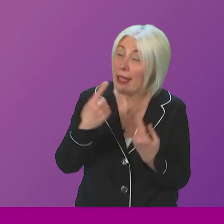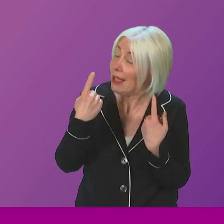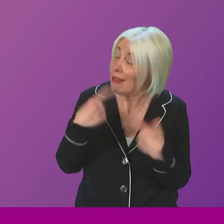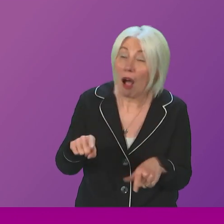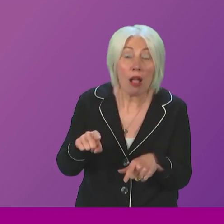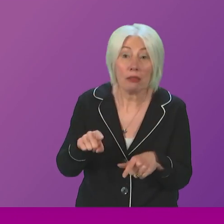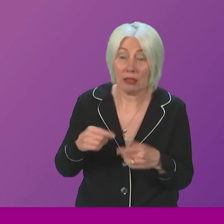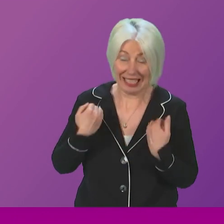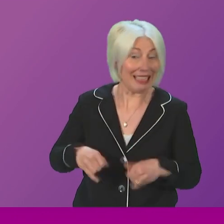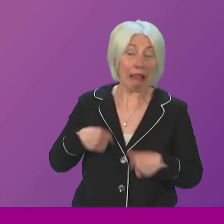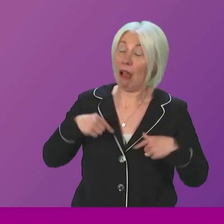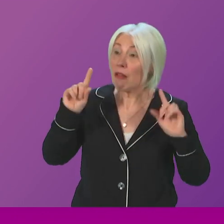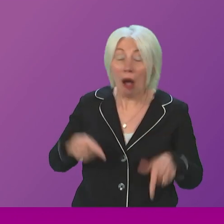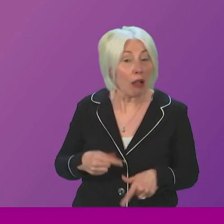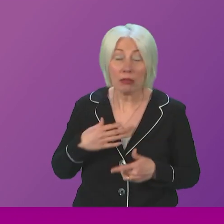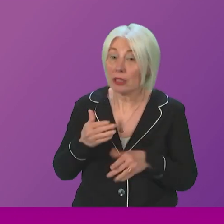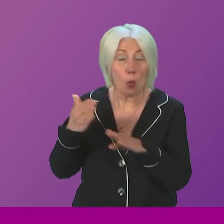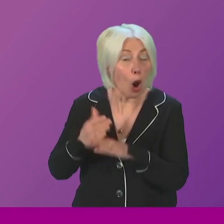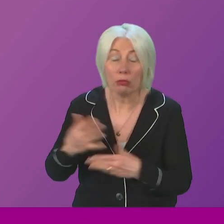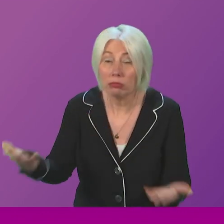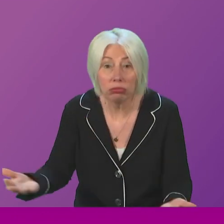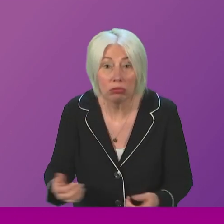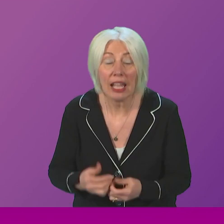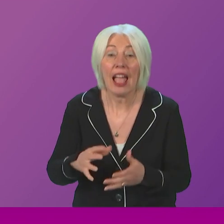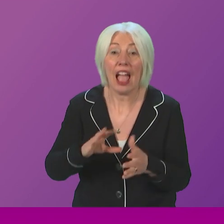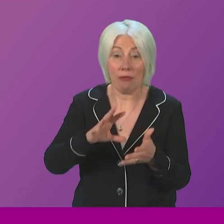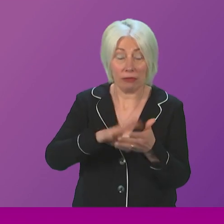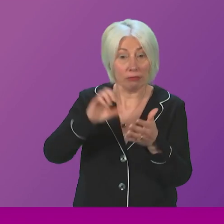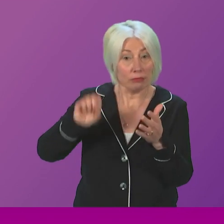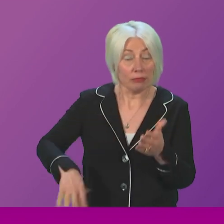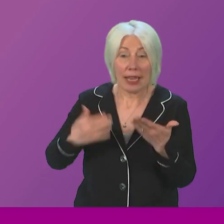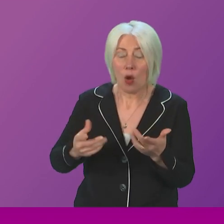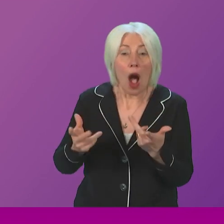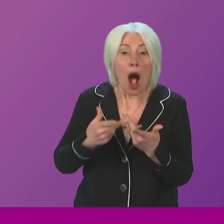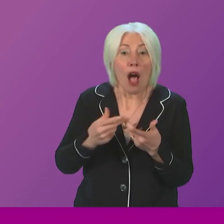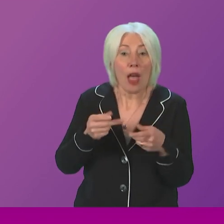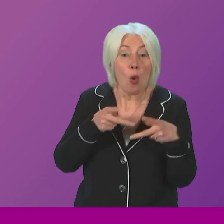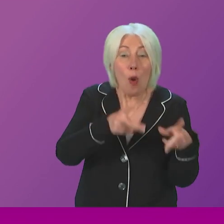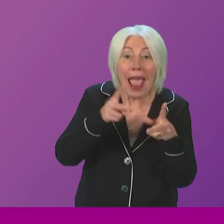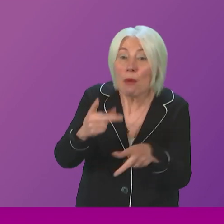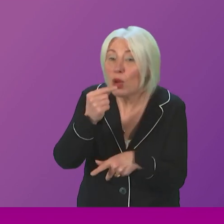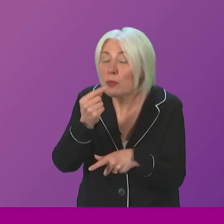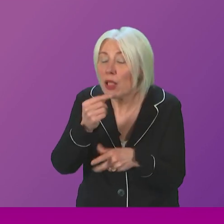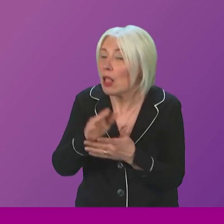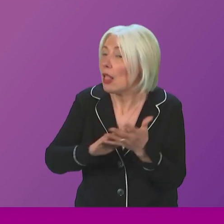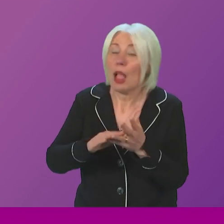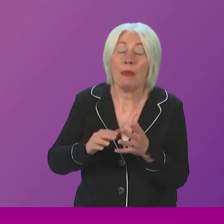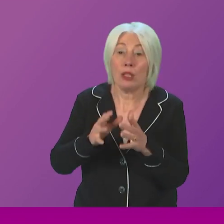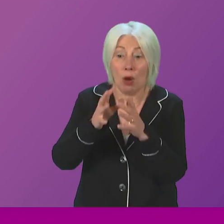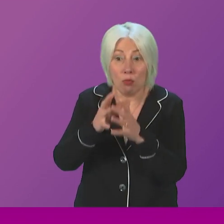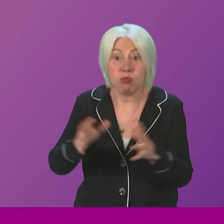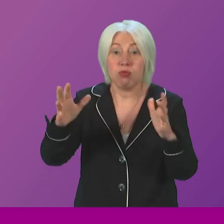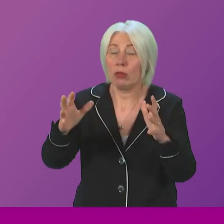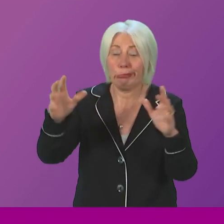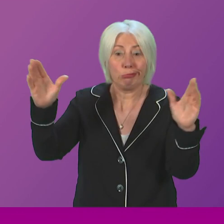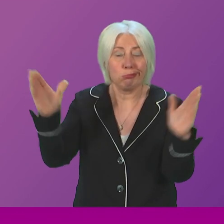sick. Removing this financial safety net now without an alternative solution will accelerate the collapse of social care